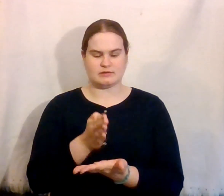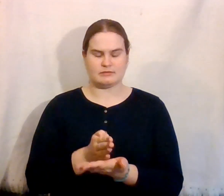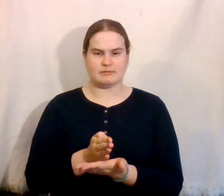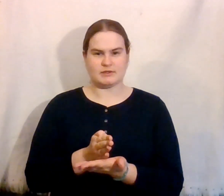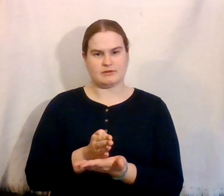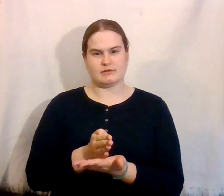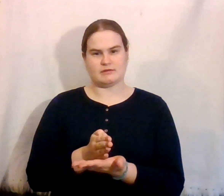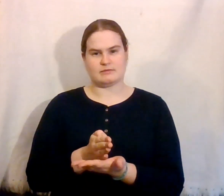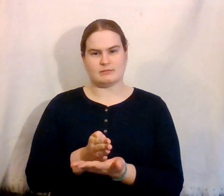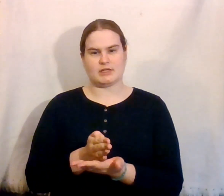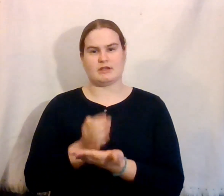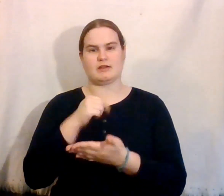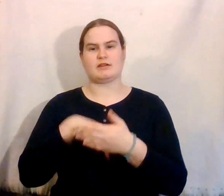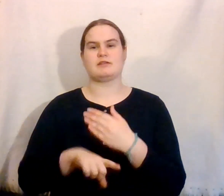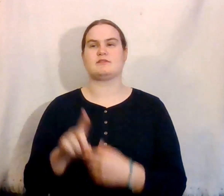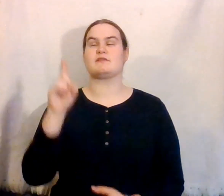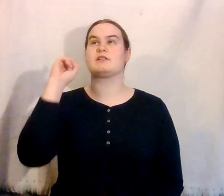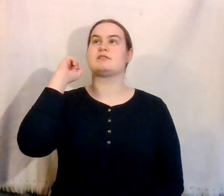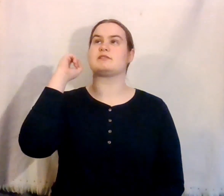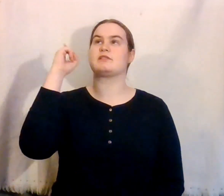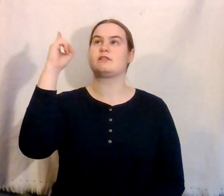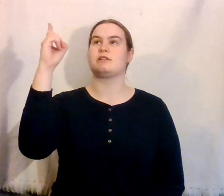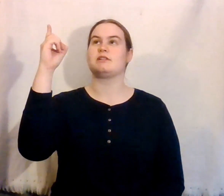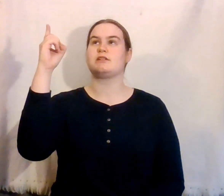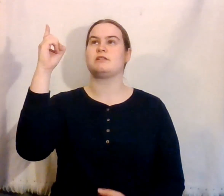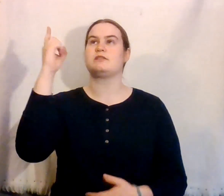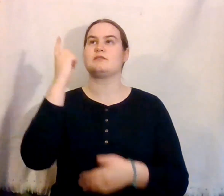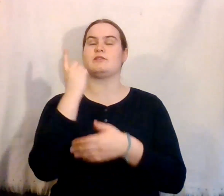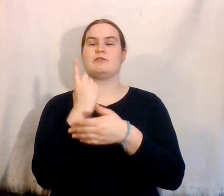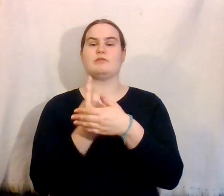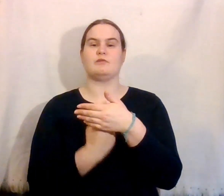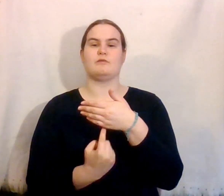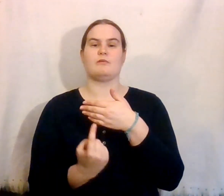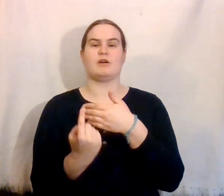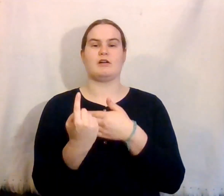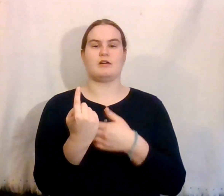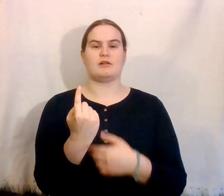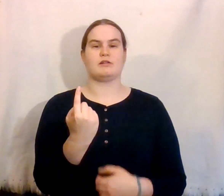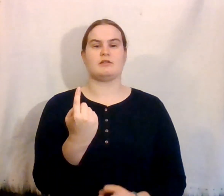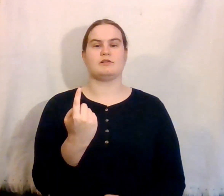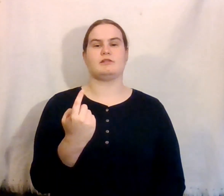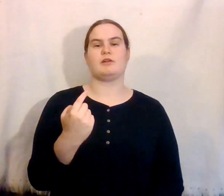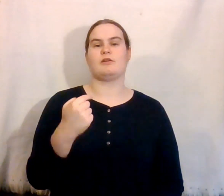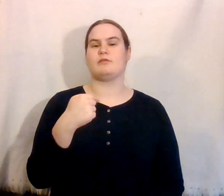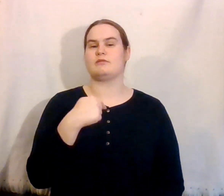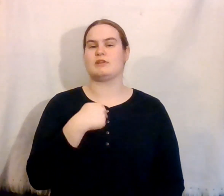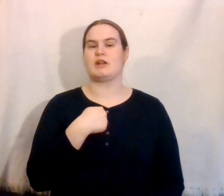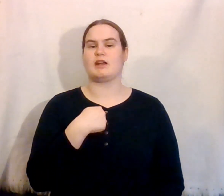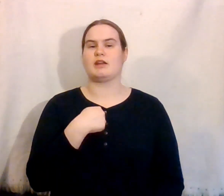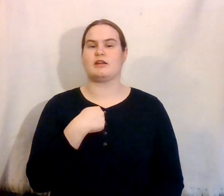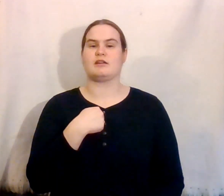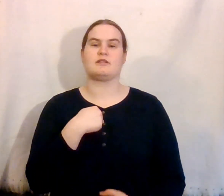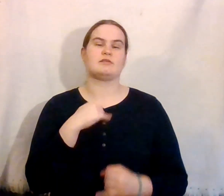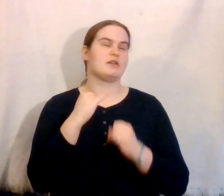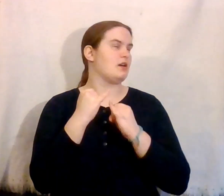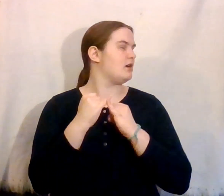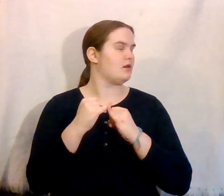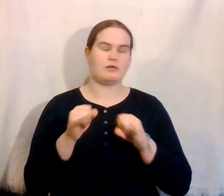put my trust in you And I And I